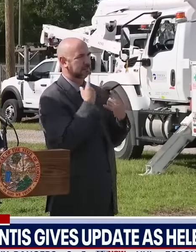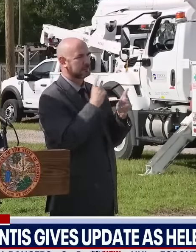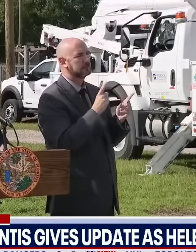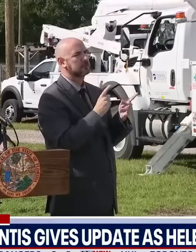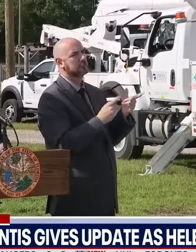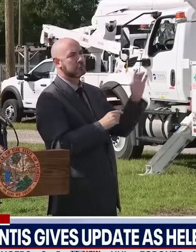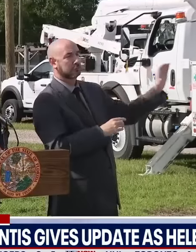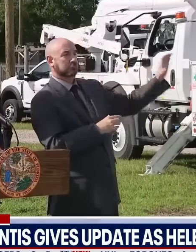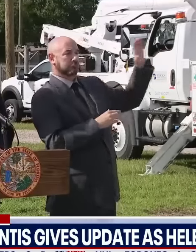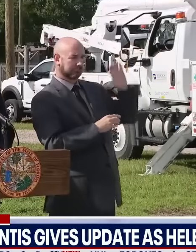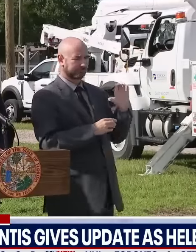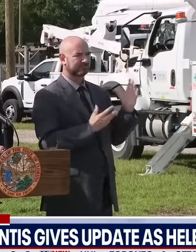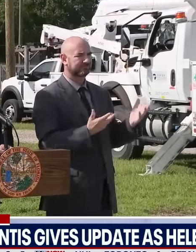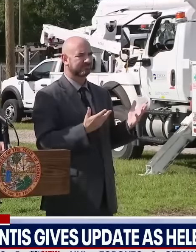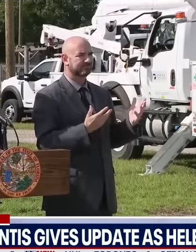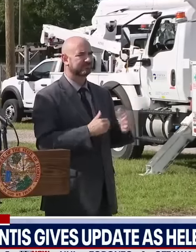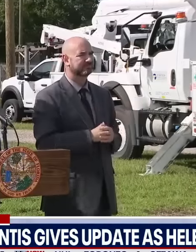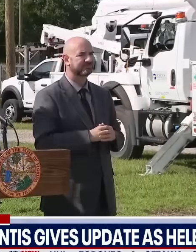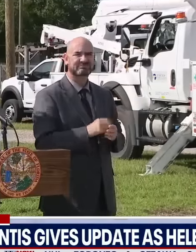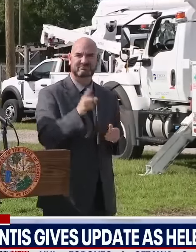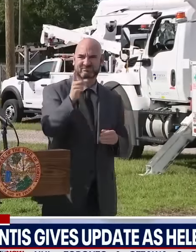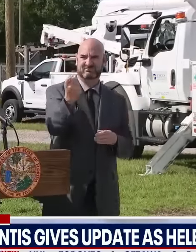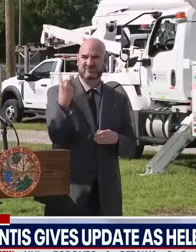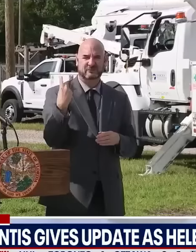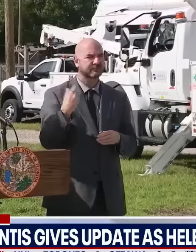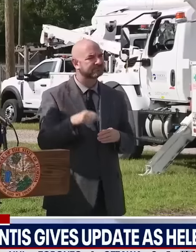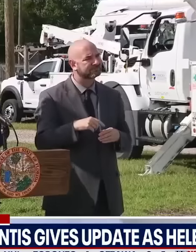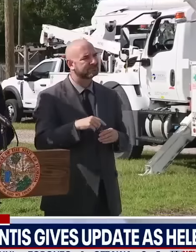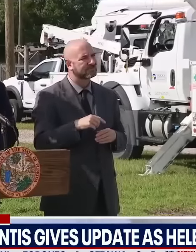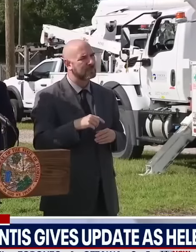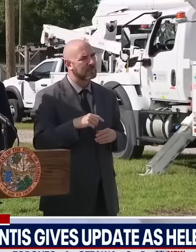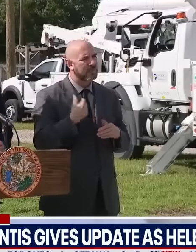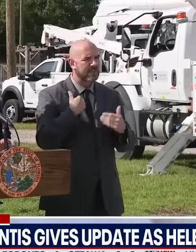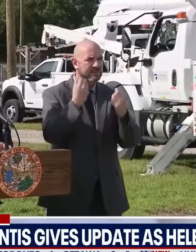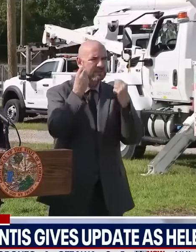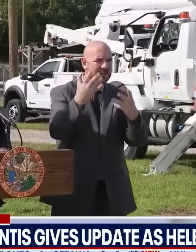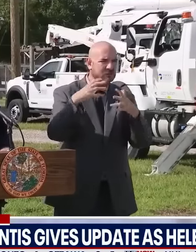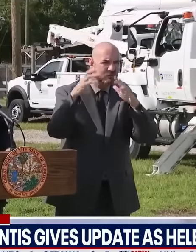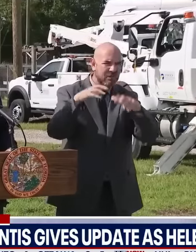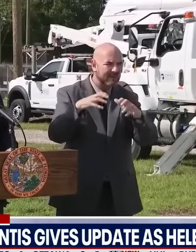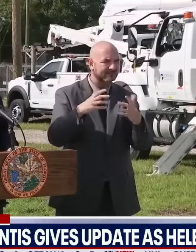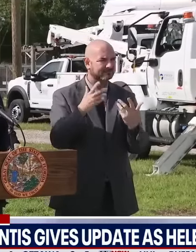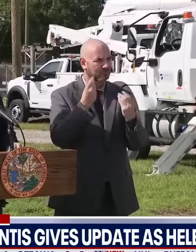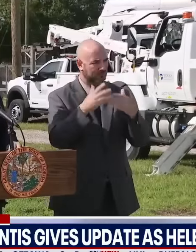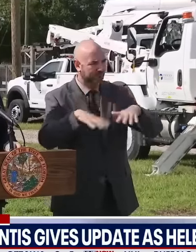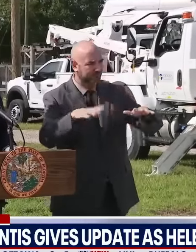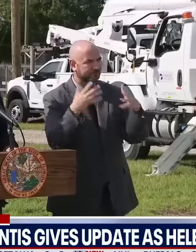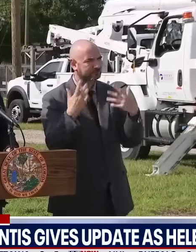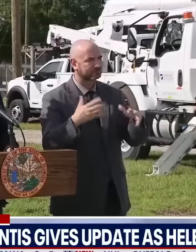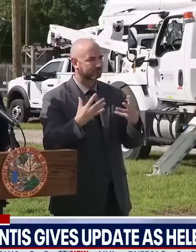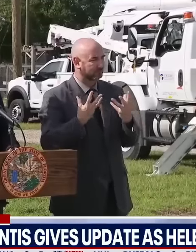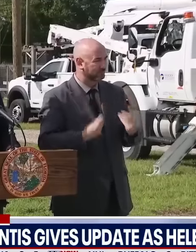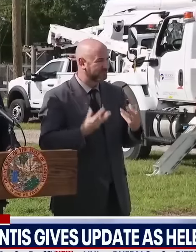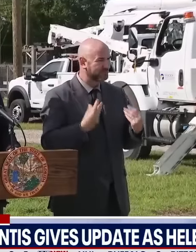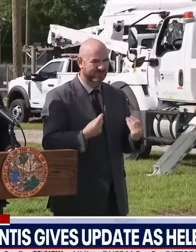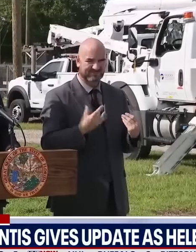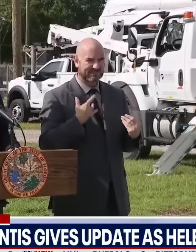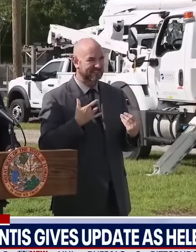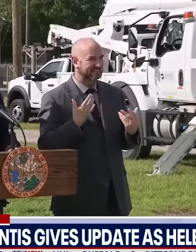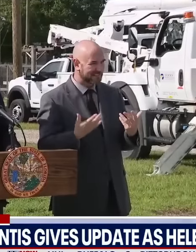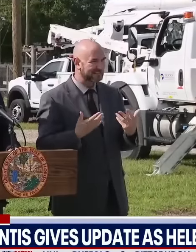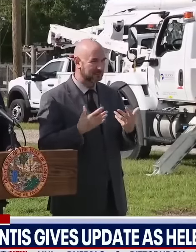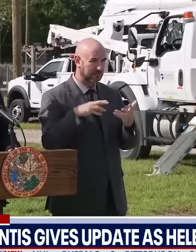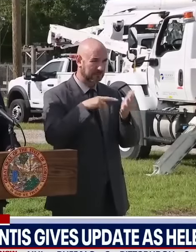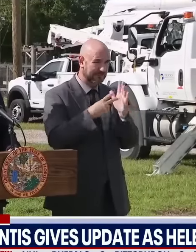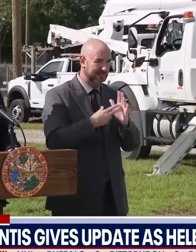storm is coming after we've already seen a ton of rain and a lot of rain events. The ground's very saturated. How is that sort of influencing conversations and decisions